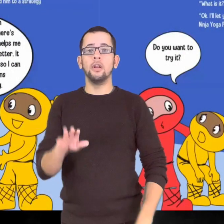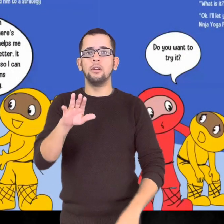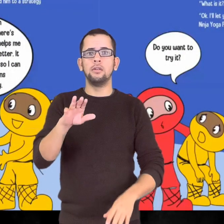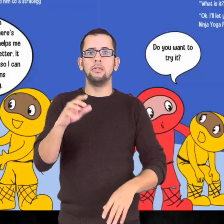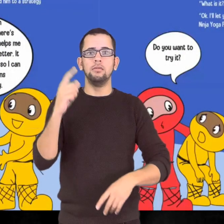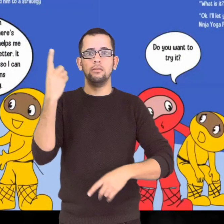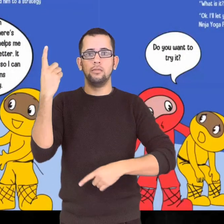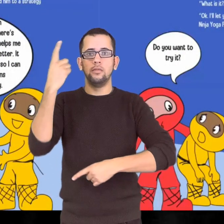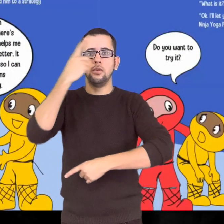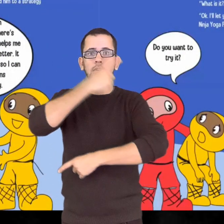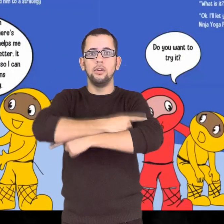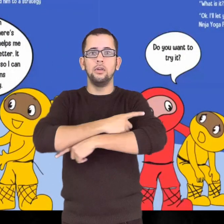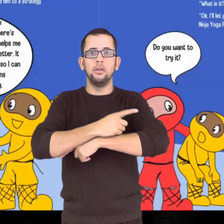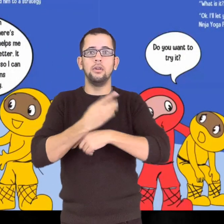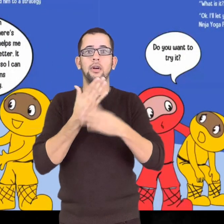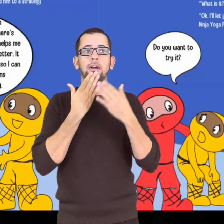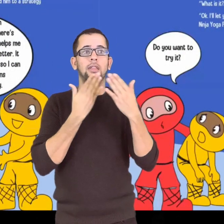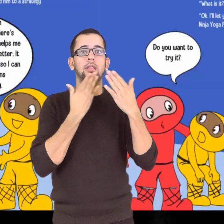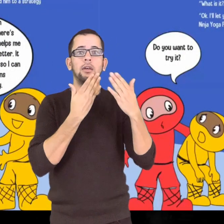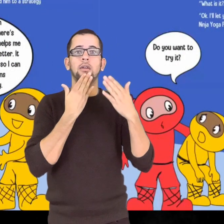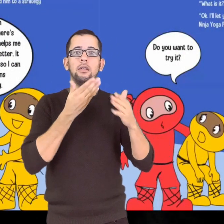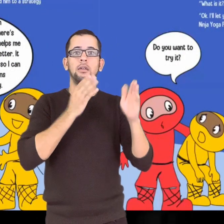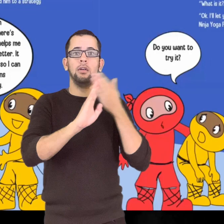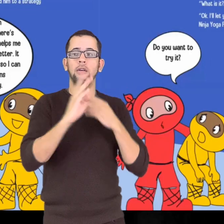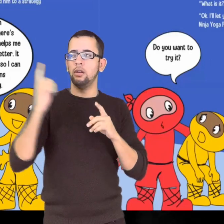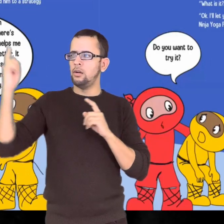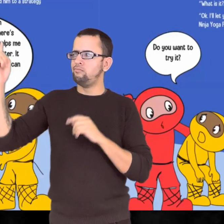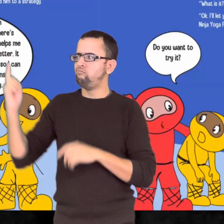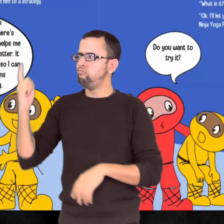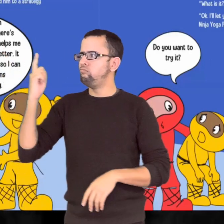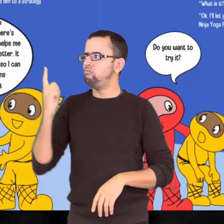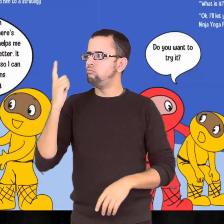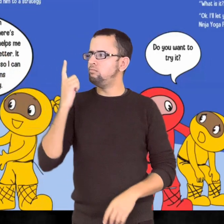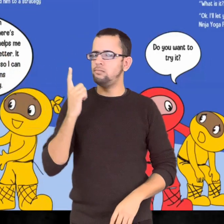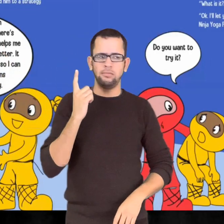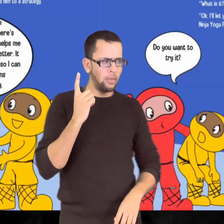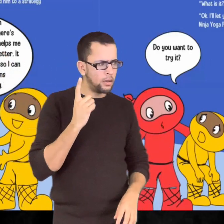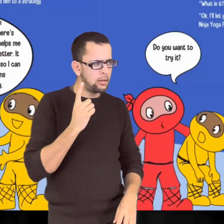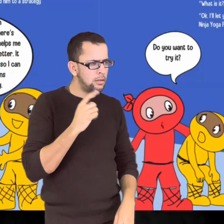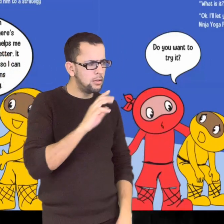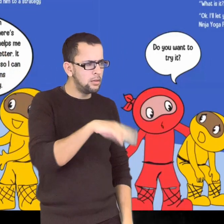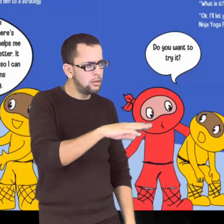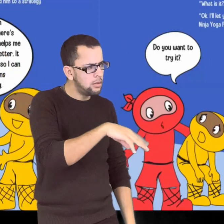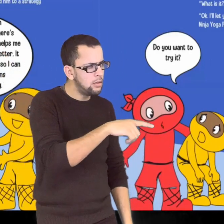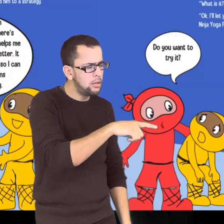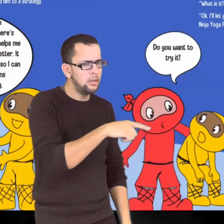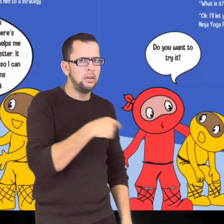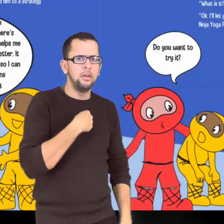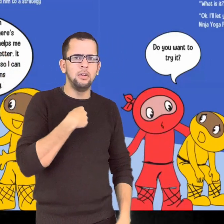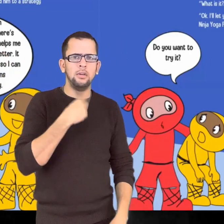One day, his friend, Grateful Ninja, introduced him to a strategy to help him feel calmer.